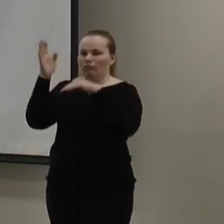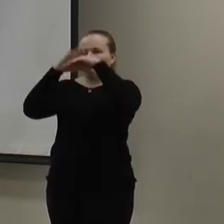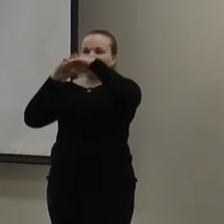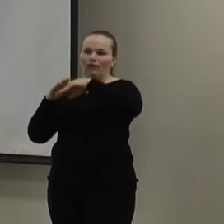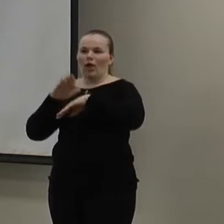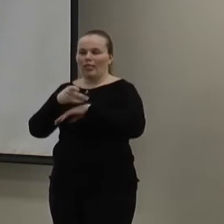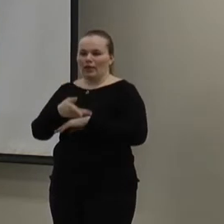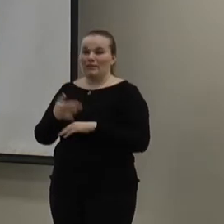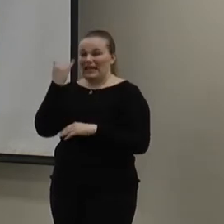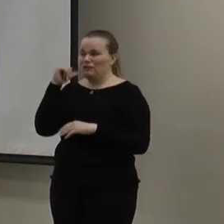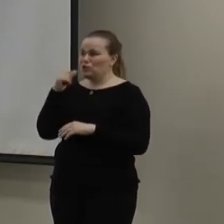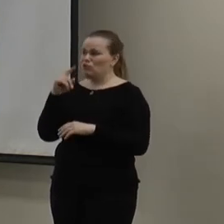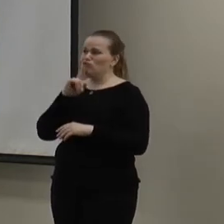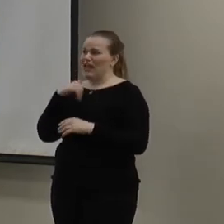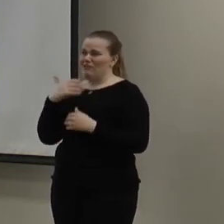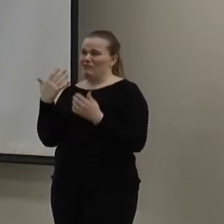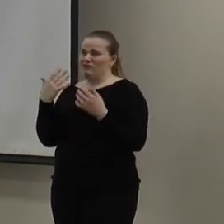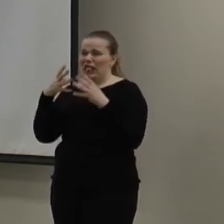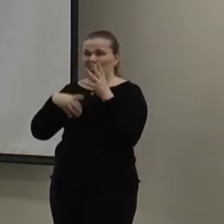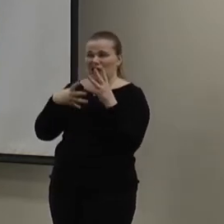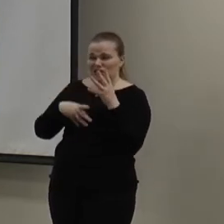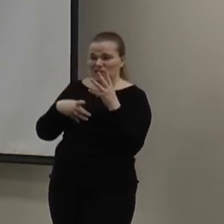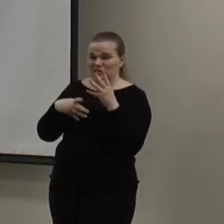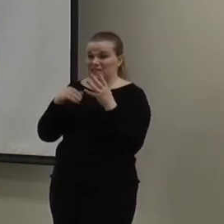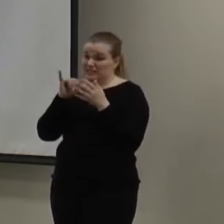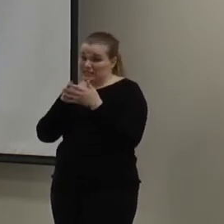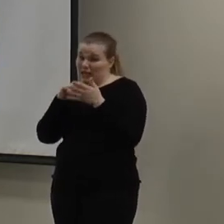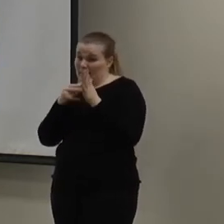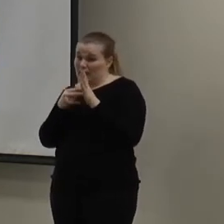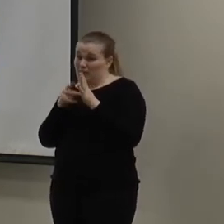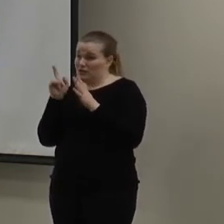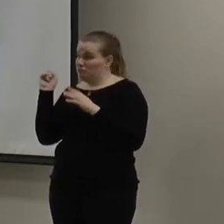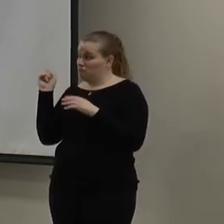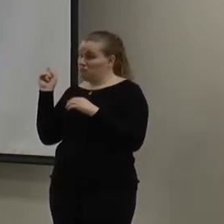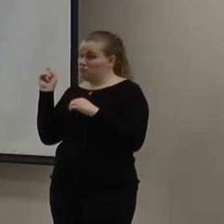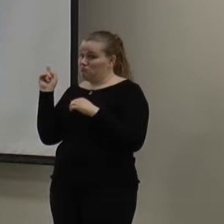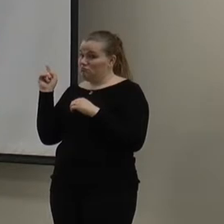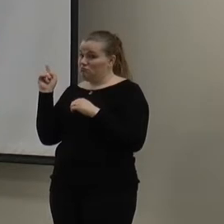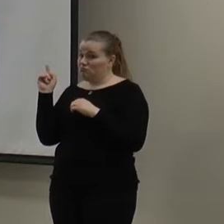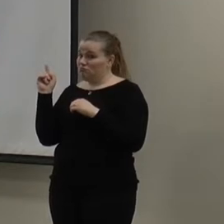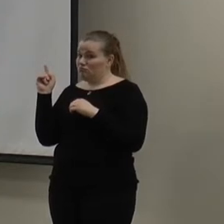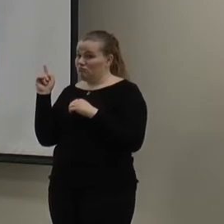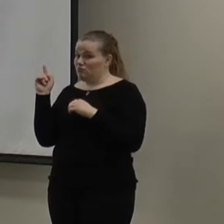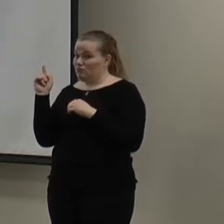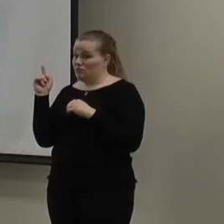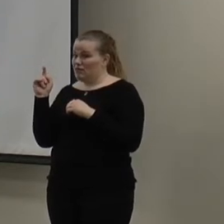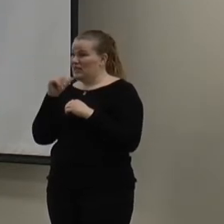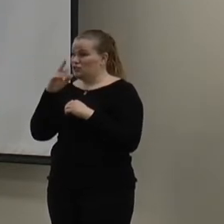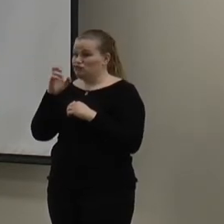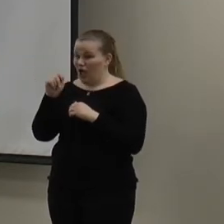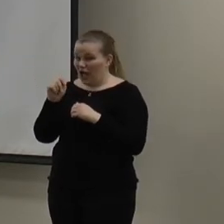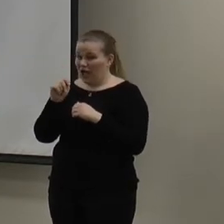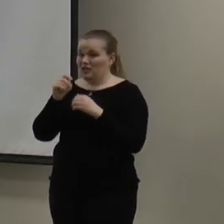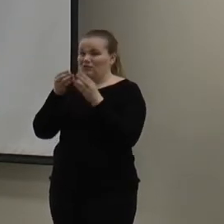But if you don't really have any leaks, does that mean that that doesn't dry